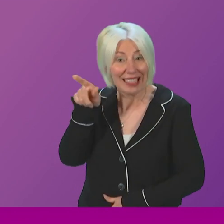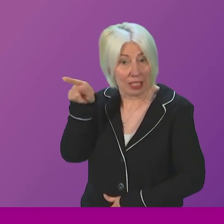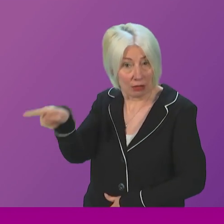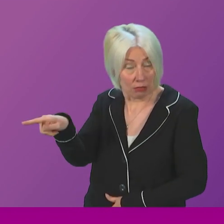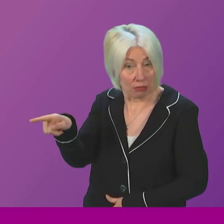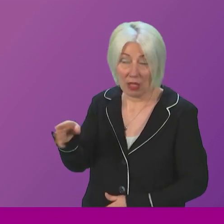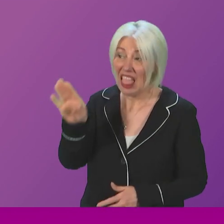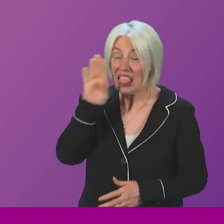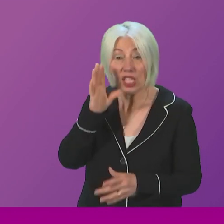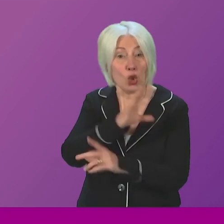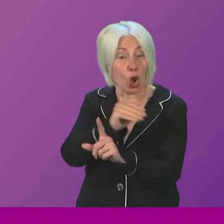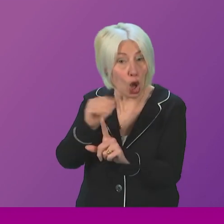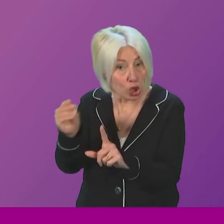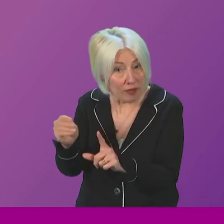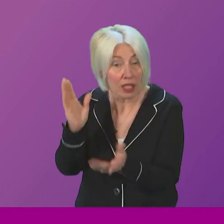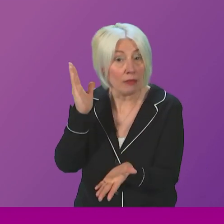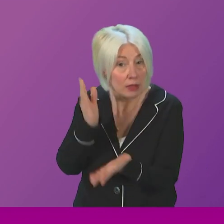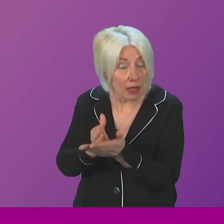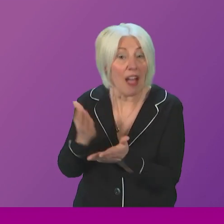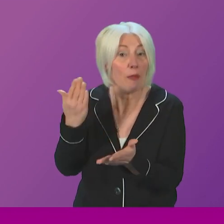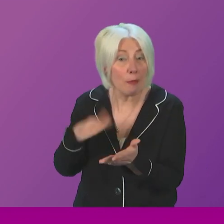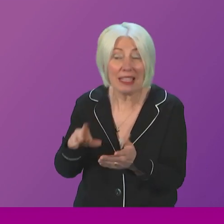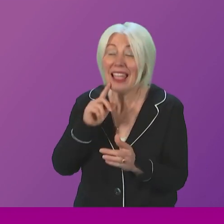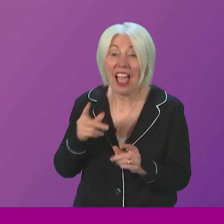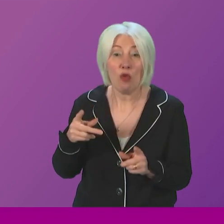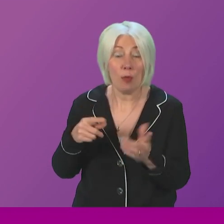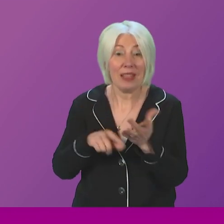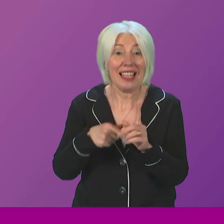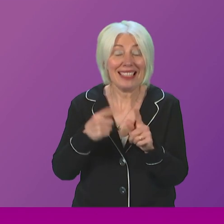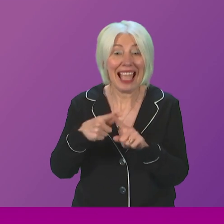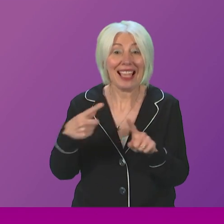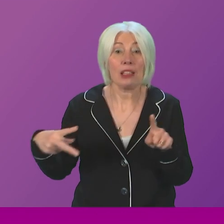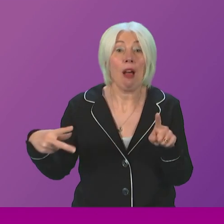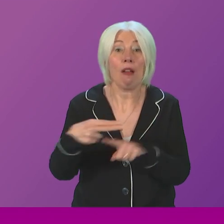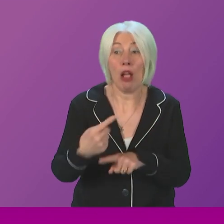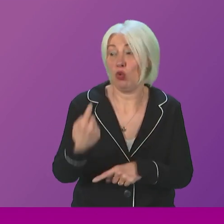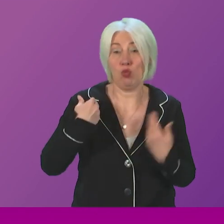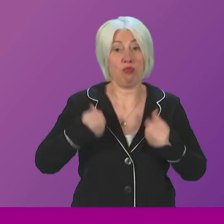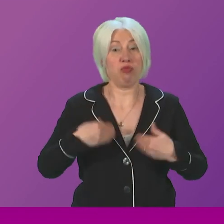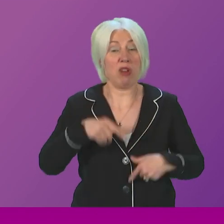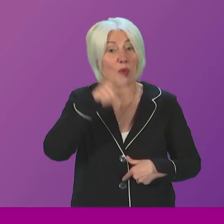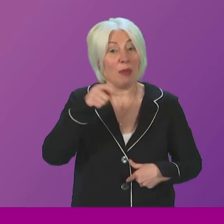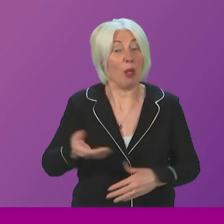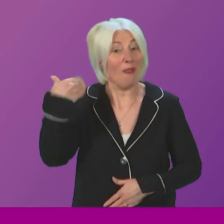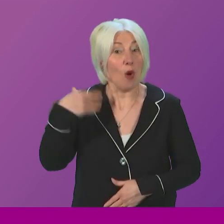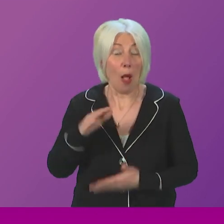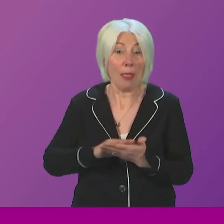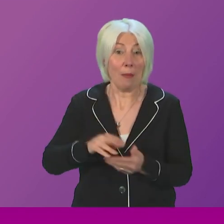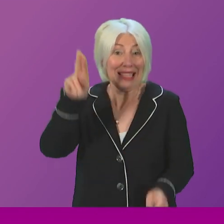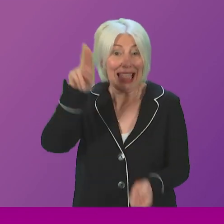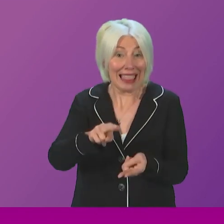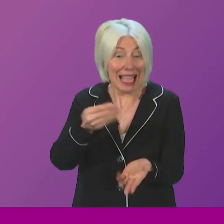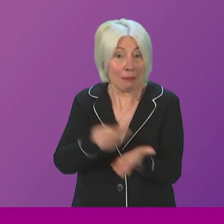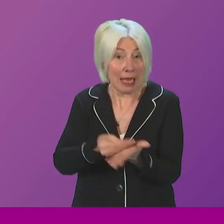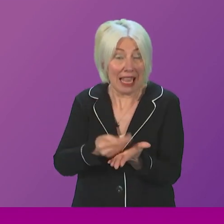had listened to the Conservatives, if we had given tax cuts to the wealthiest, then we would have much less money to spend